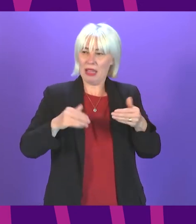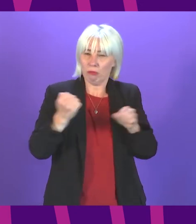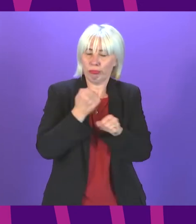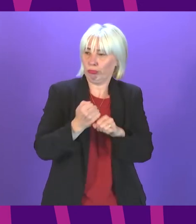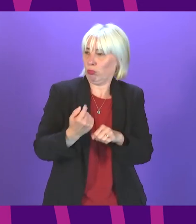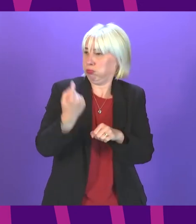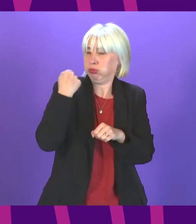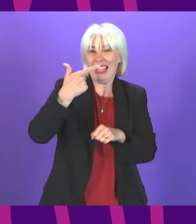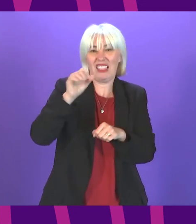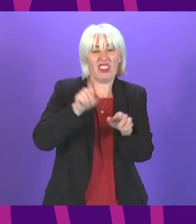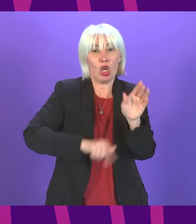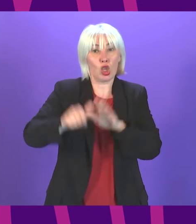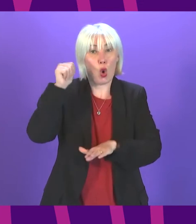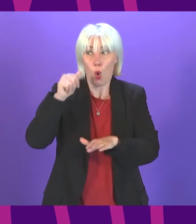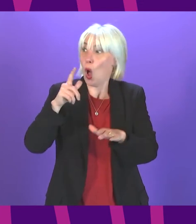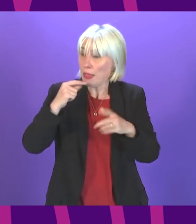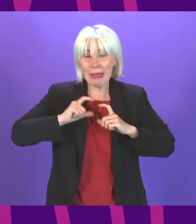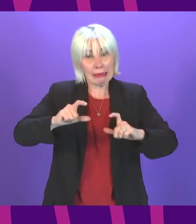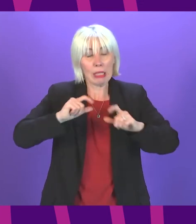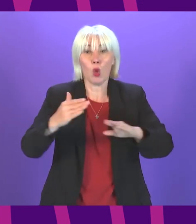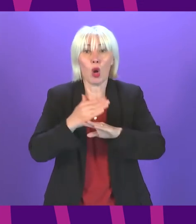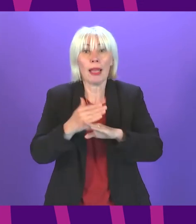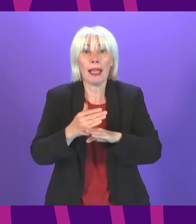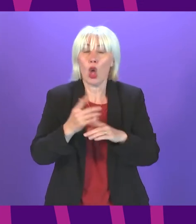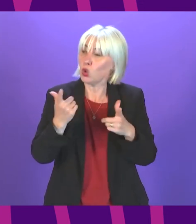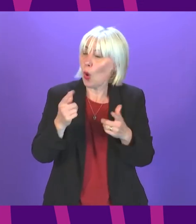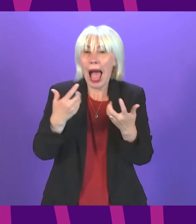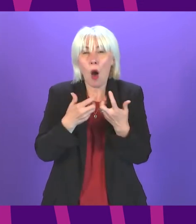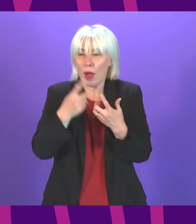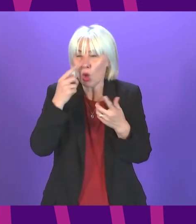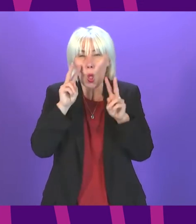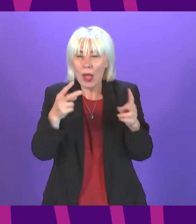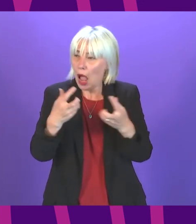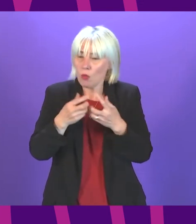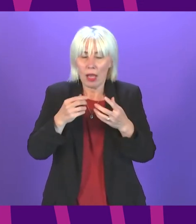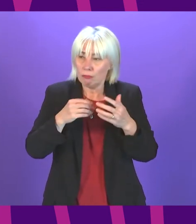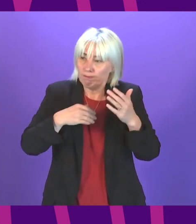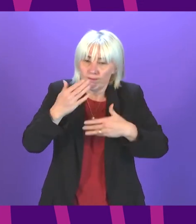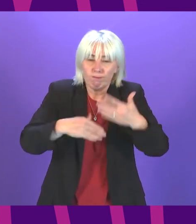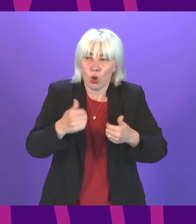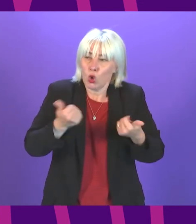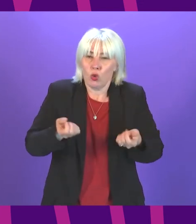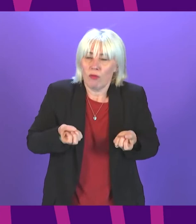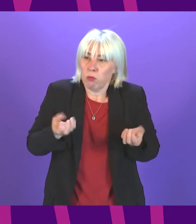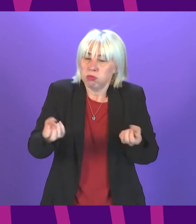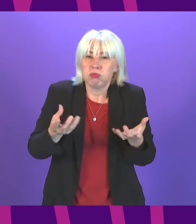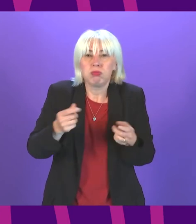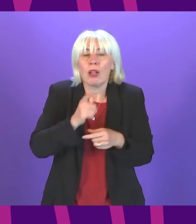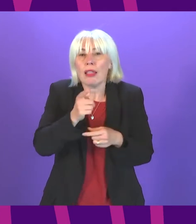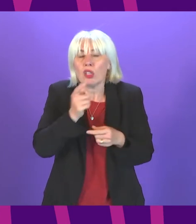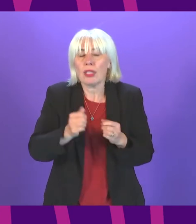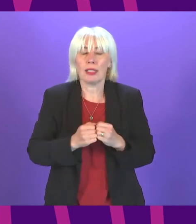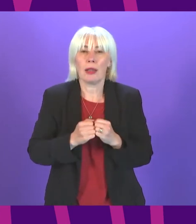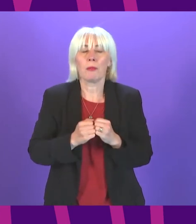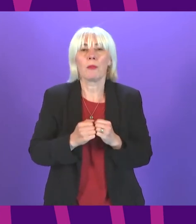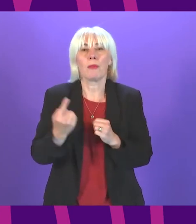and I welcome the establishment of a national infrastructure company to deliver for the public good on Friday I had the pleasure of attending the